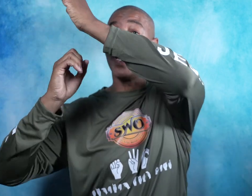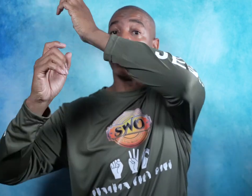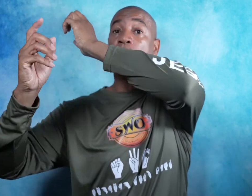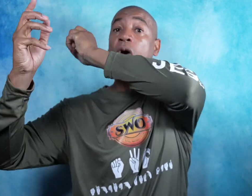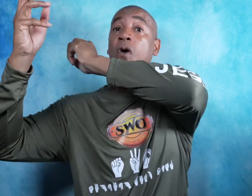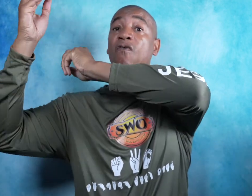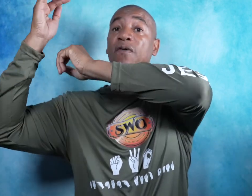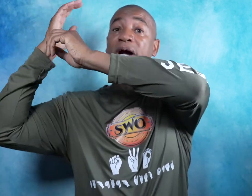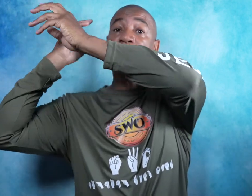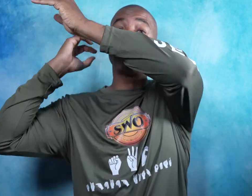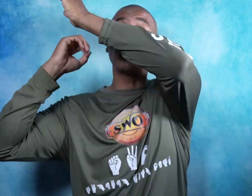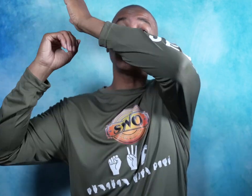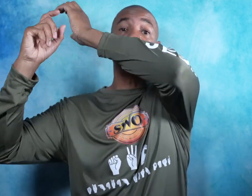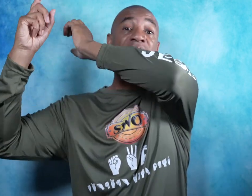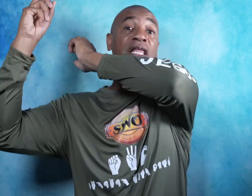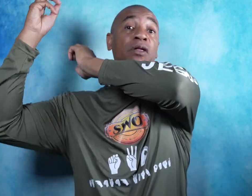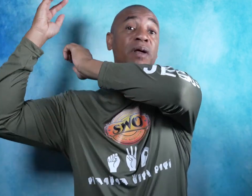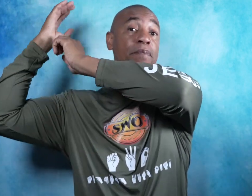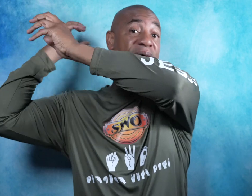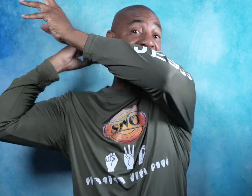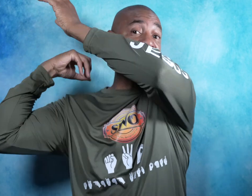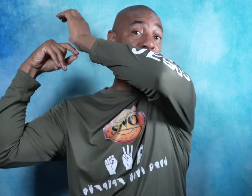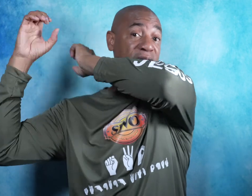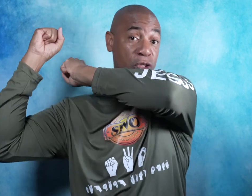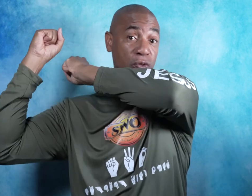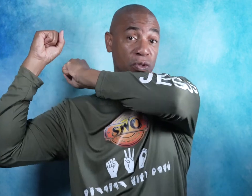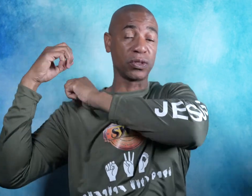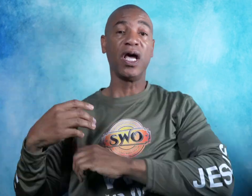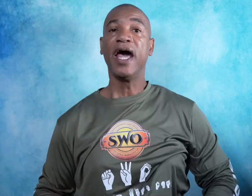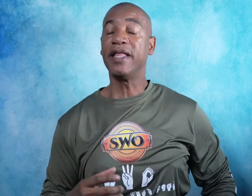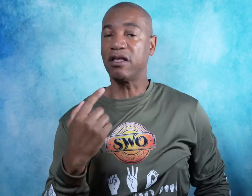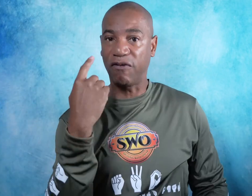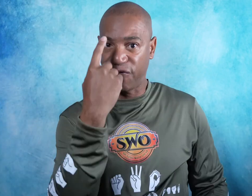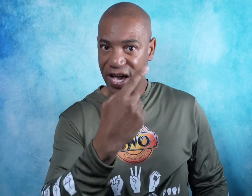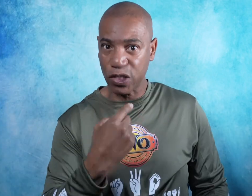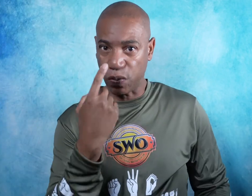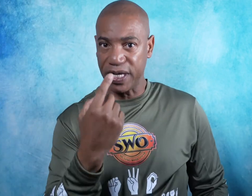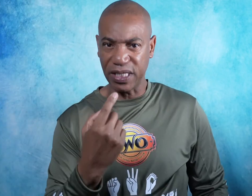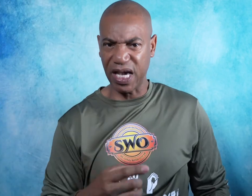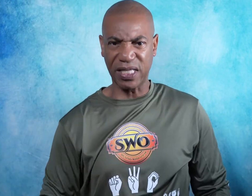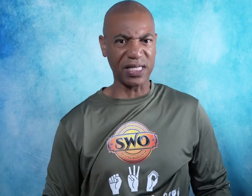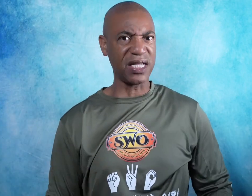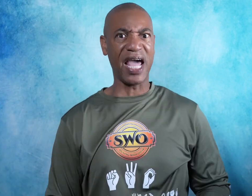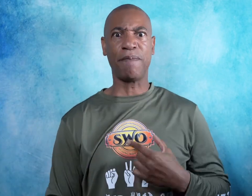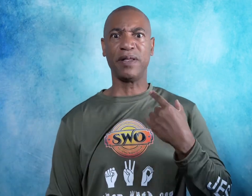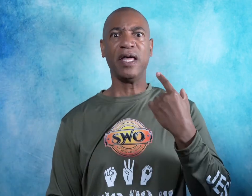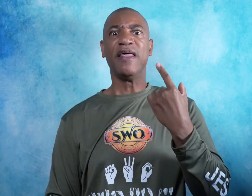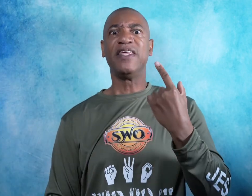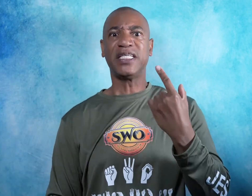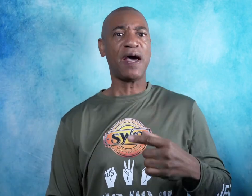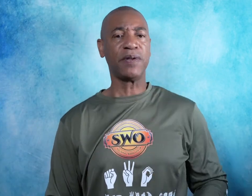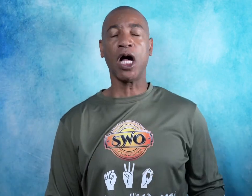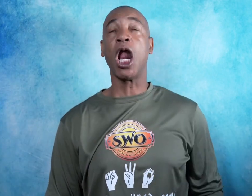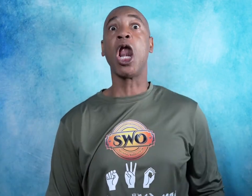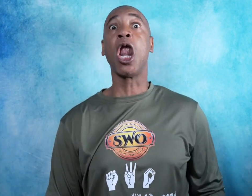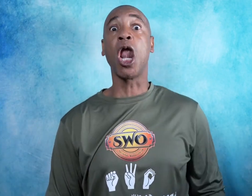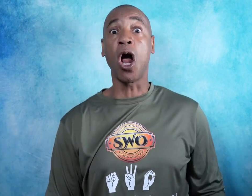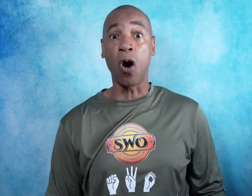over my shoulders and a little bit past my shoulders. Now the face will indicate that this happened a long